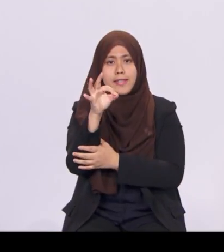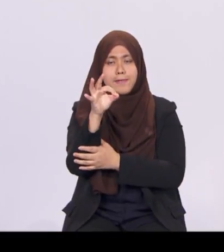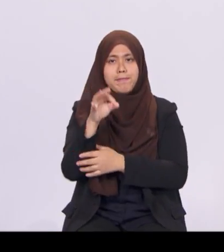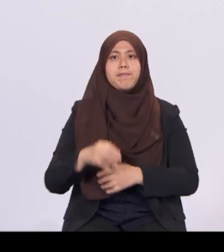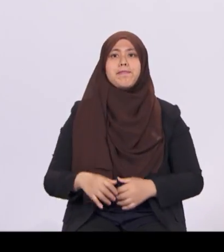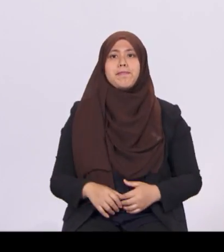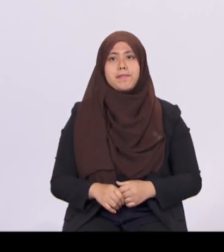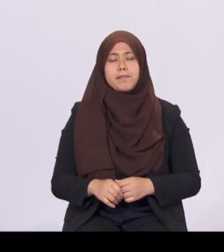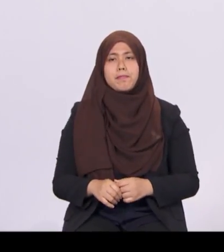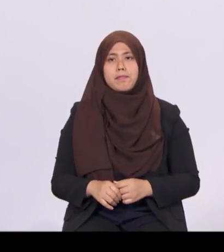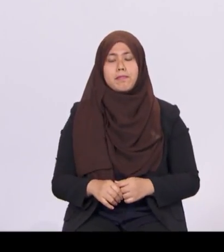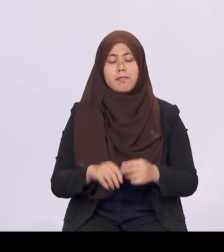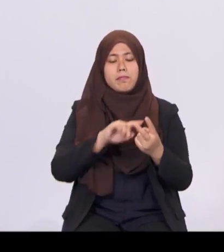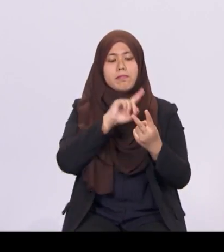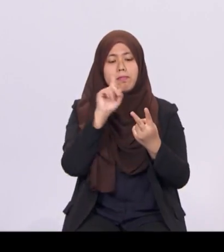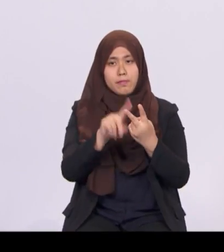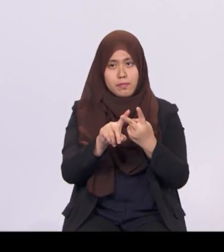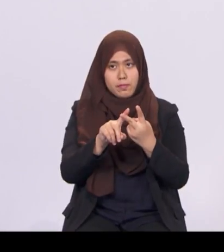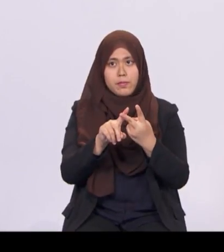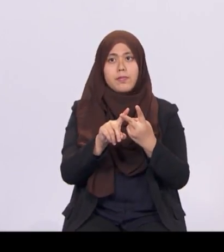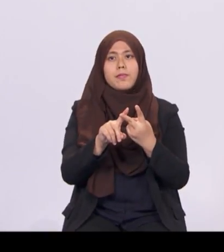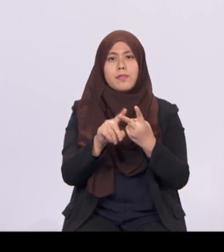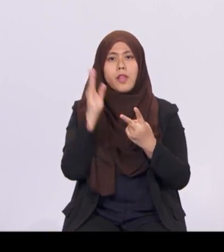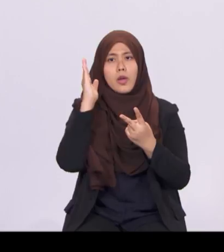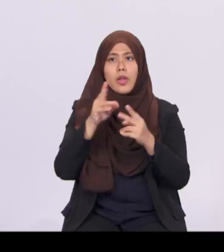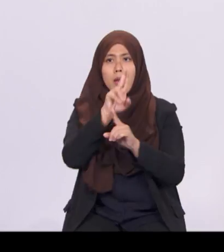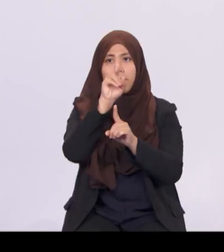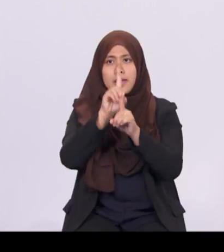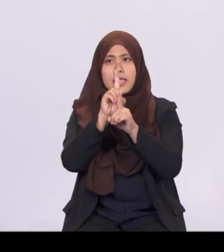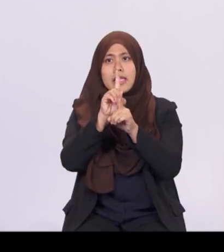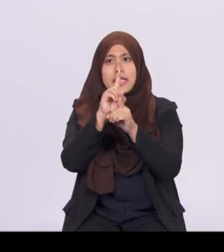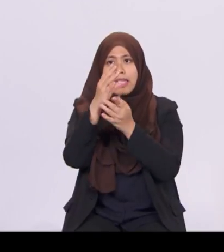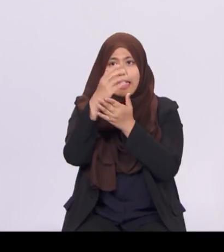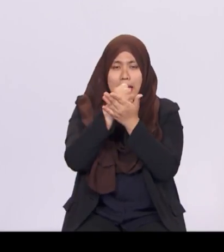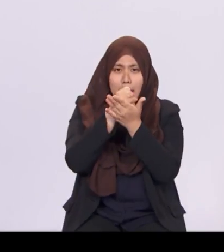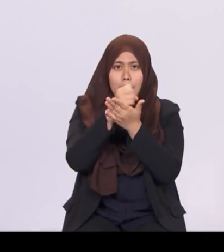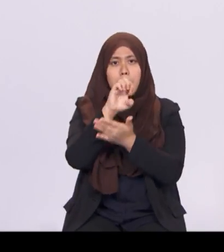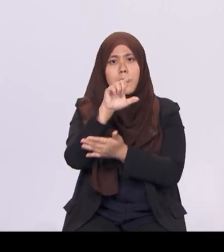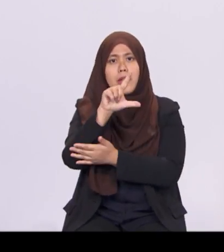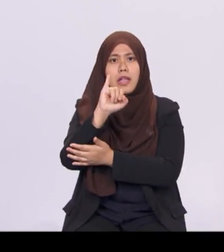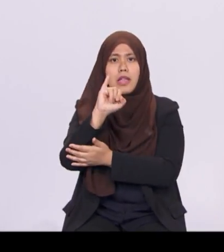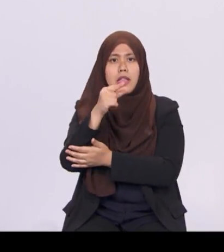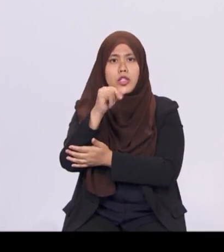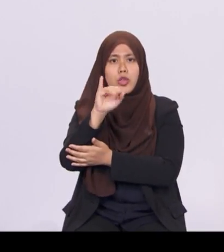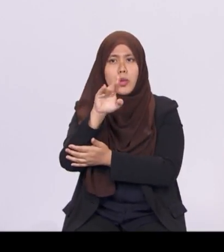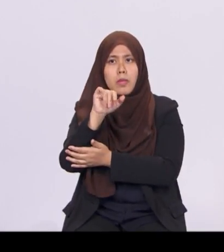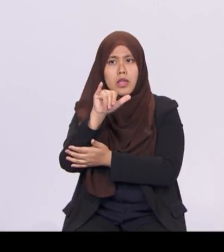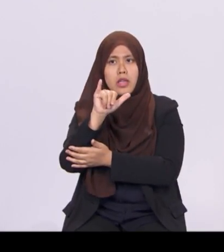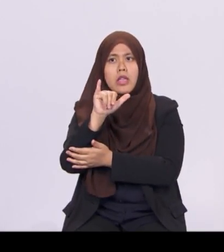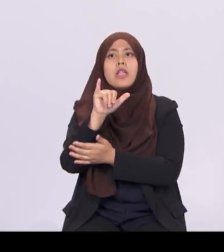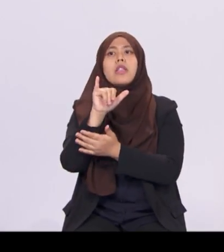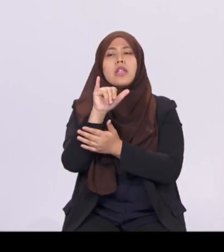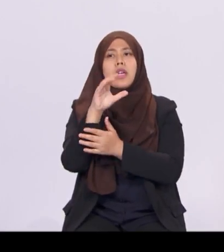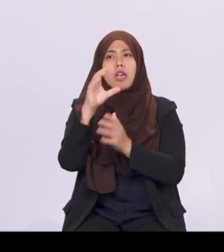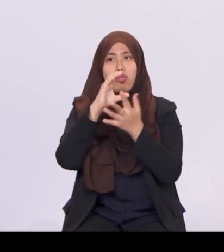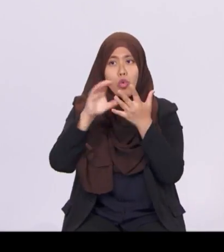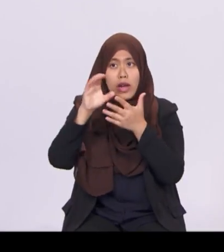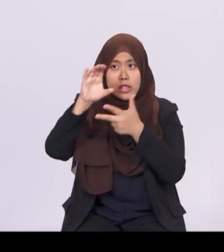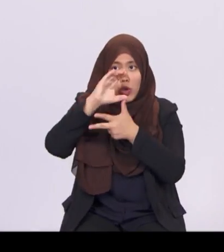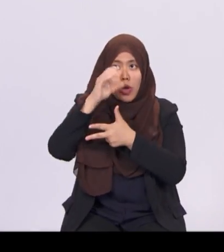Second, we will update the income eligibility criteria for the EduSafe merits bursary and the independent school